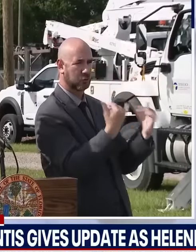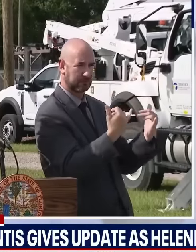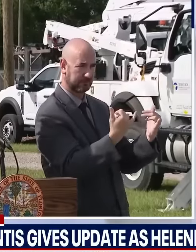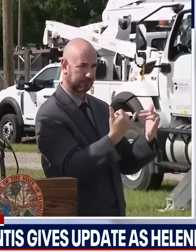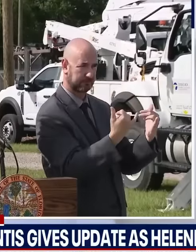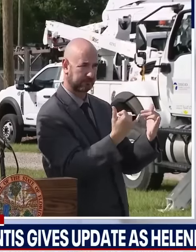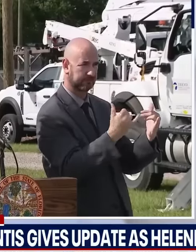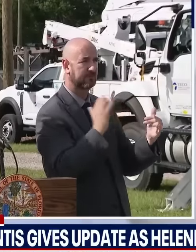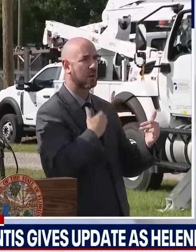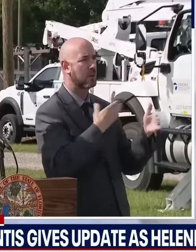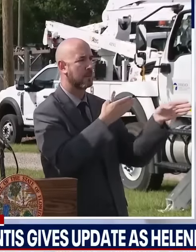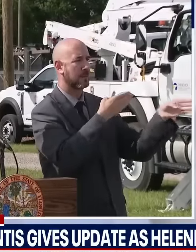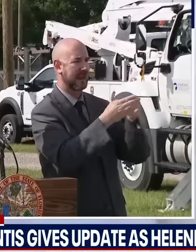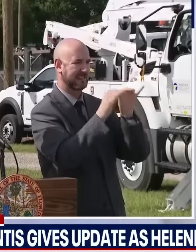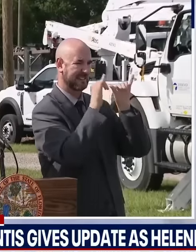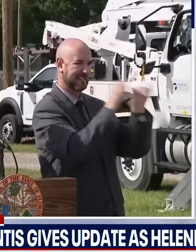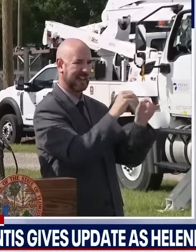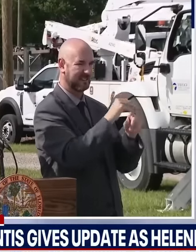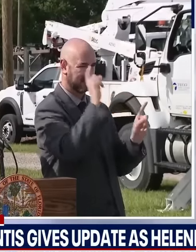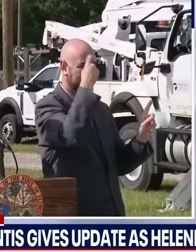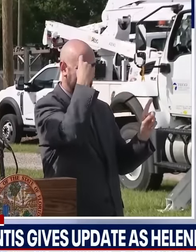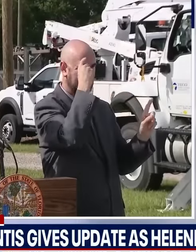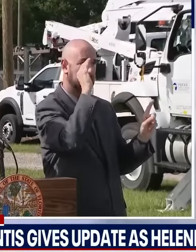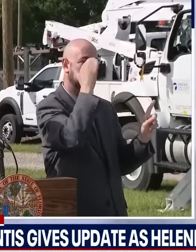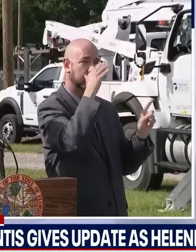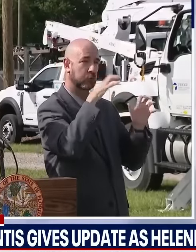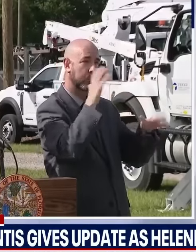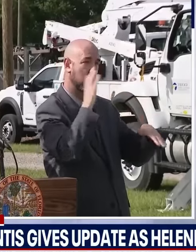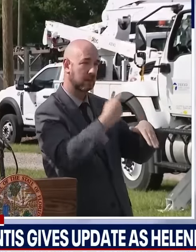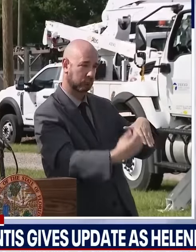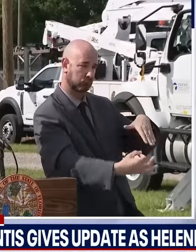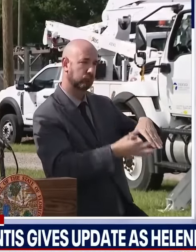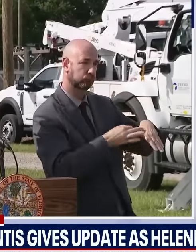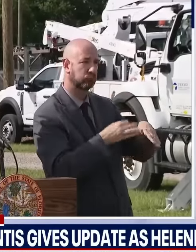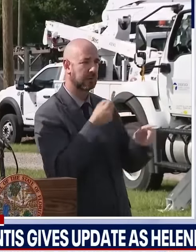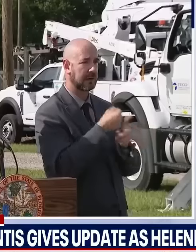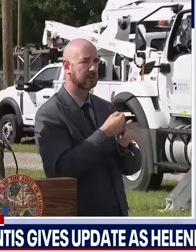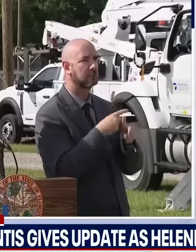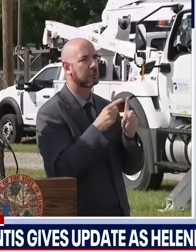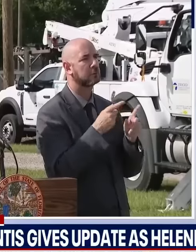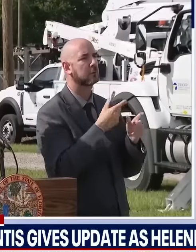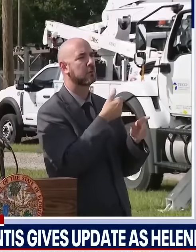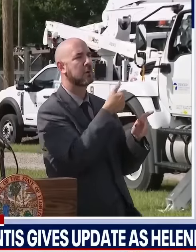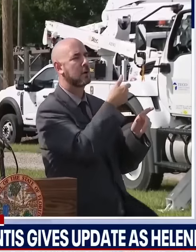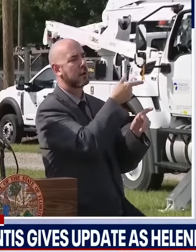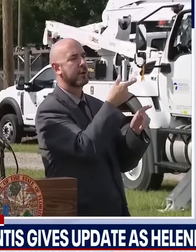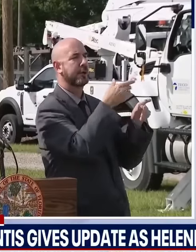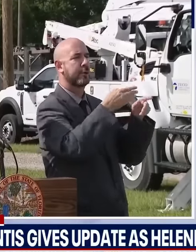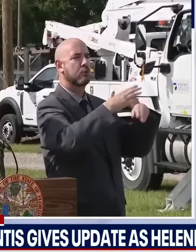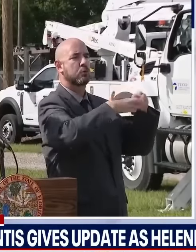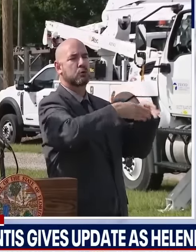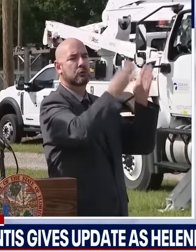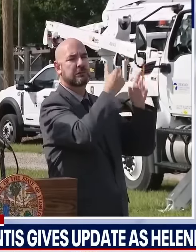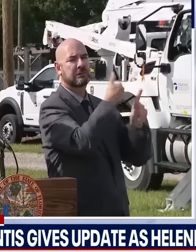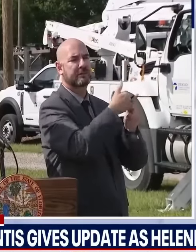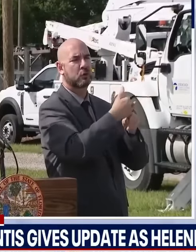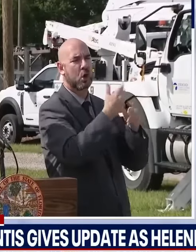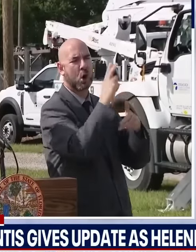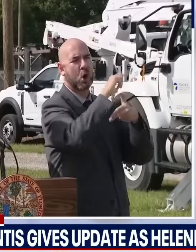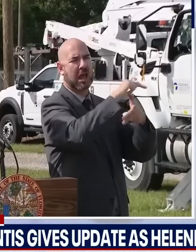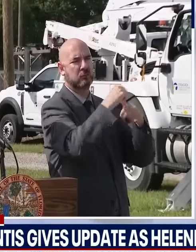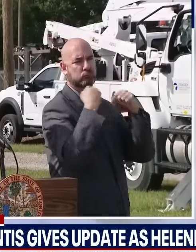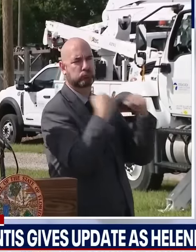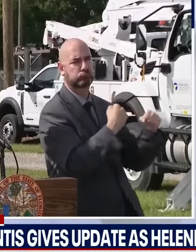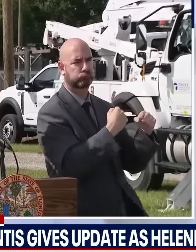though the storm is expected to hit there because it's a hurricane proof facility and we have the ability to keep everything moving. So everything will go forward